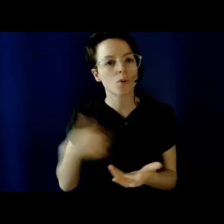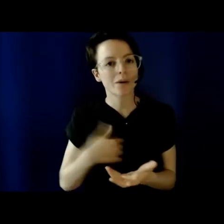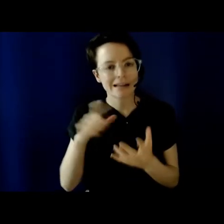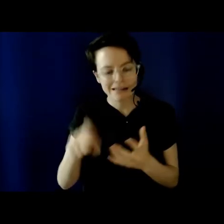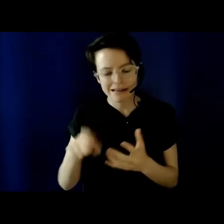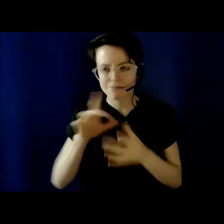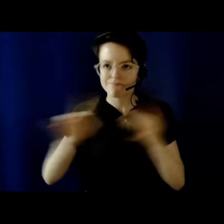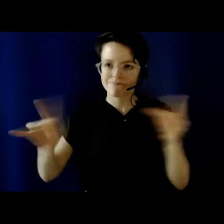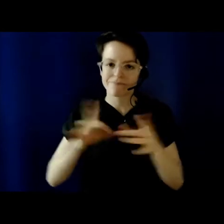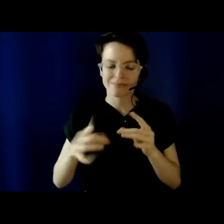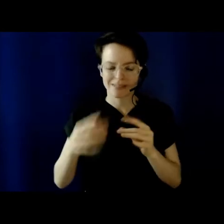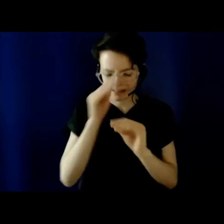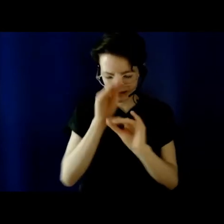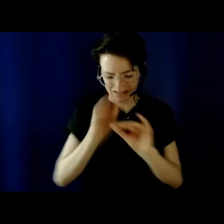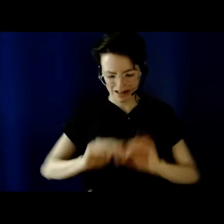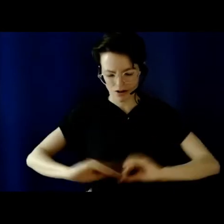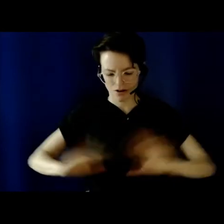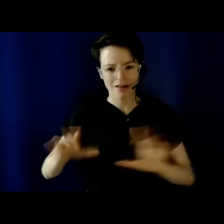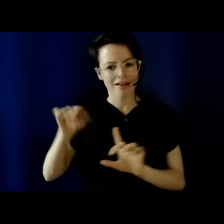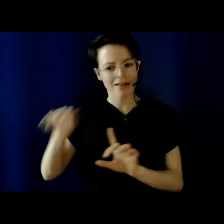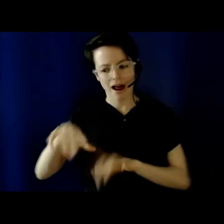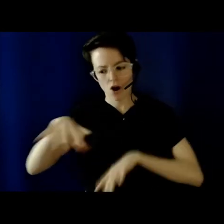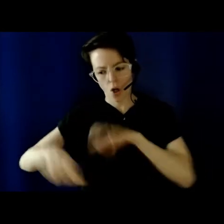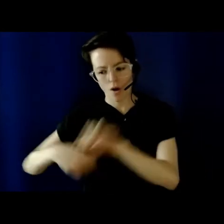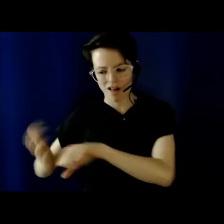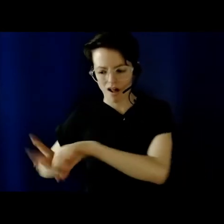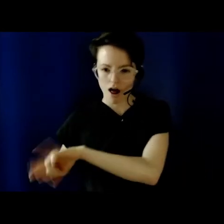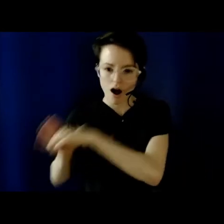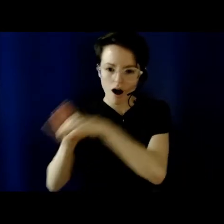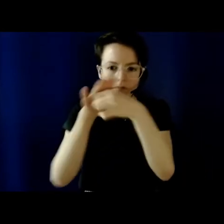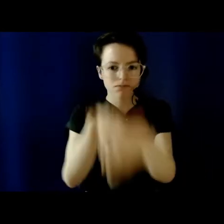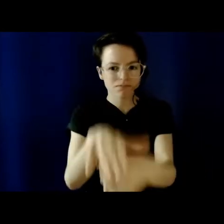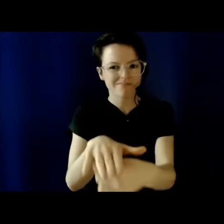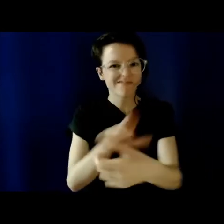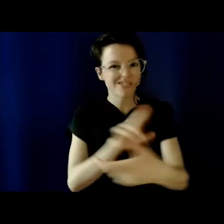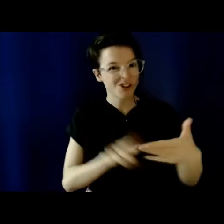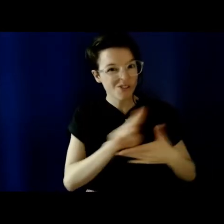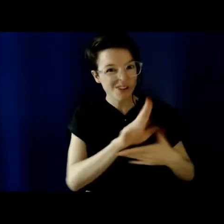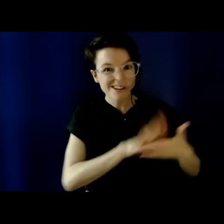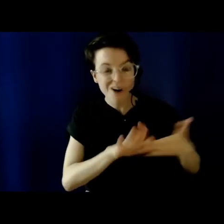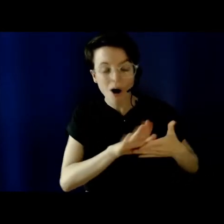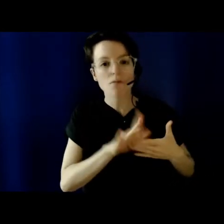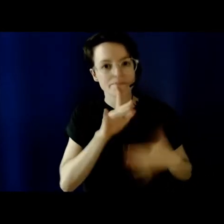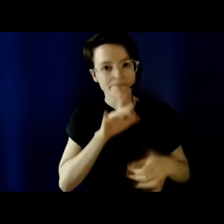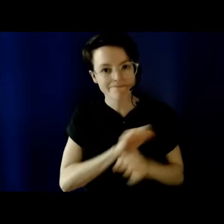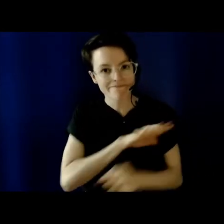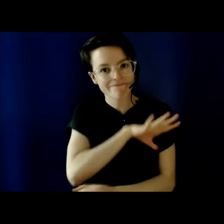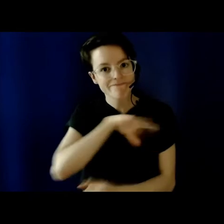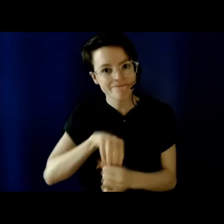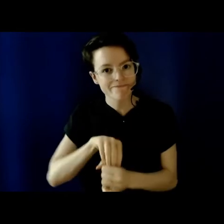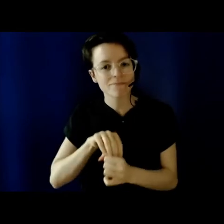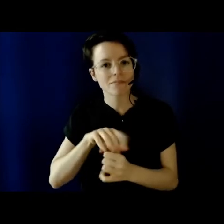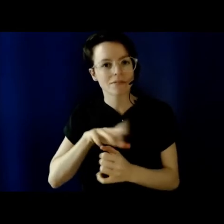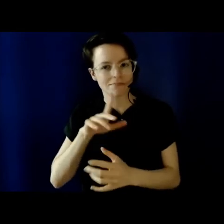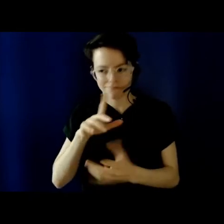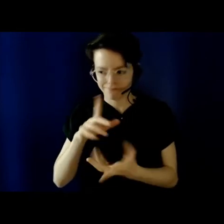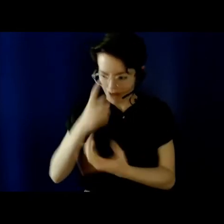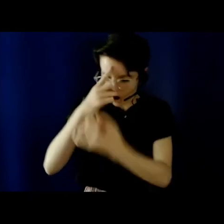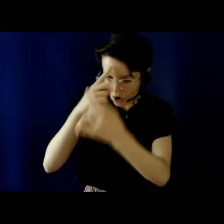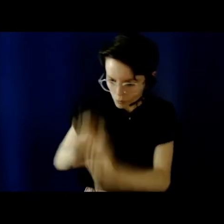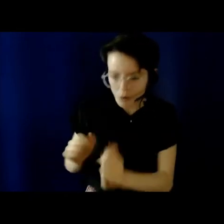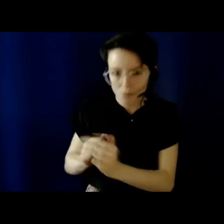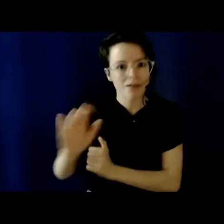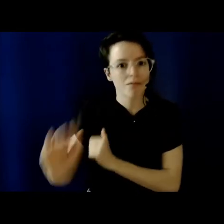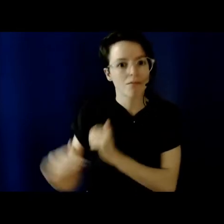Institutions of higher education have not only been complicit in these processes, but have been central to devising and